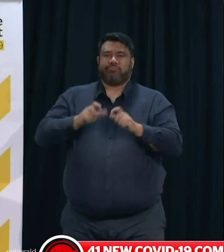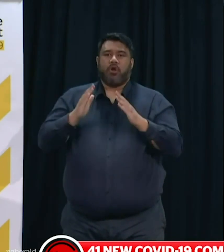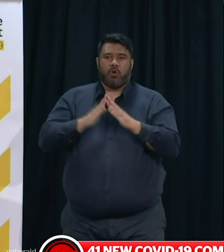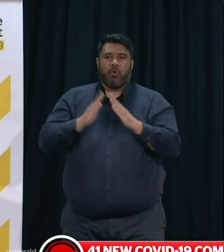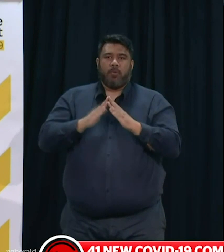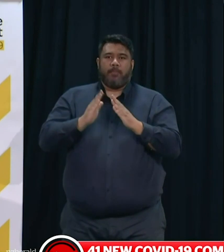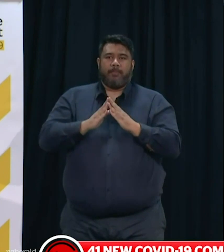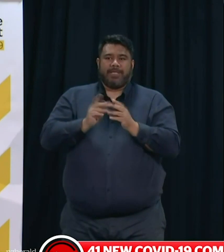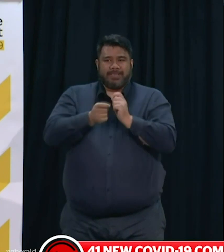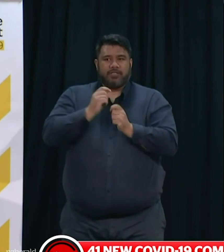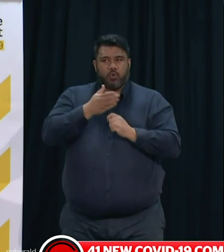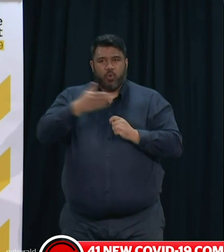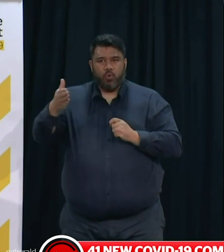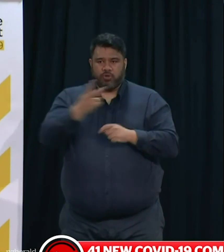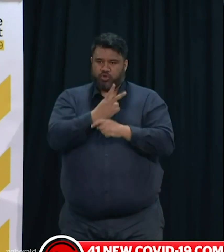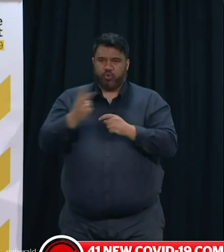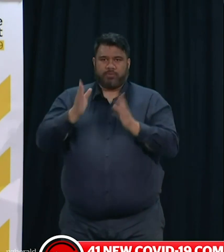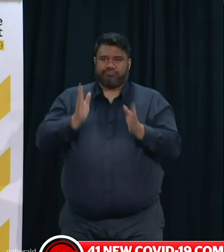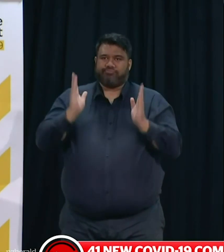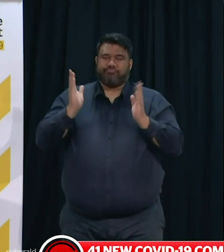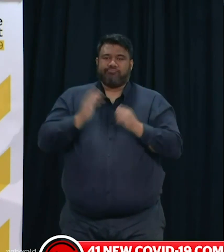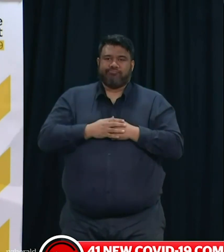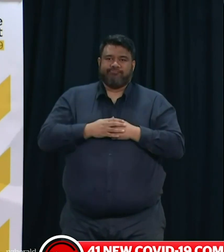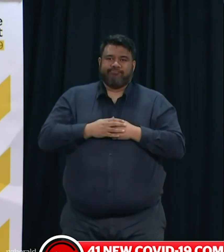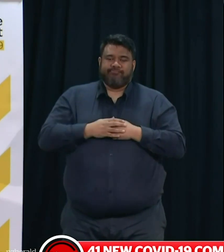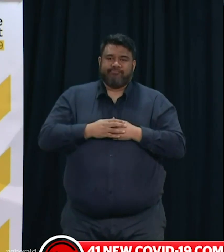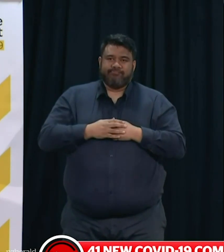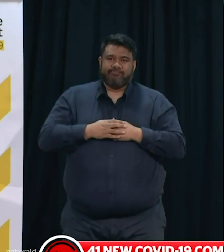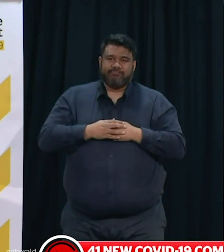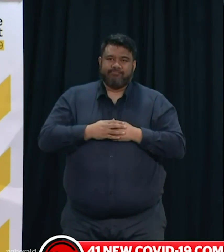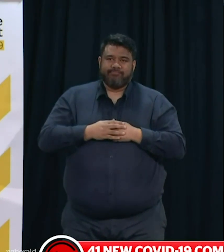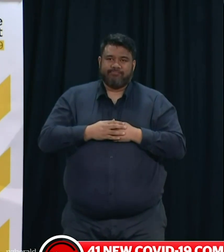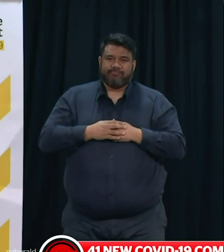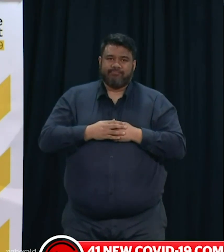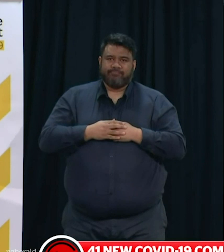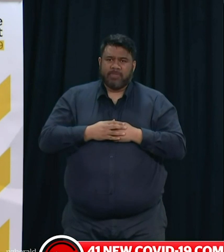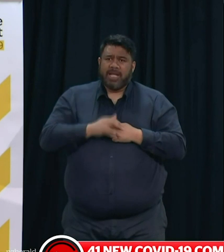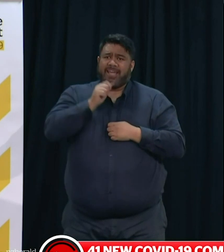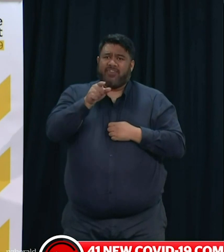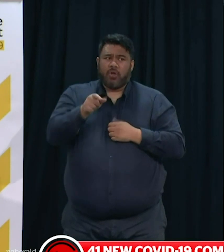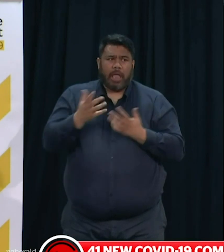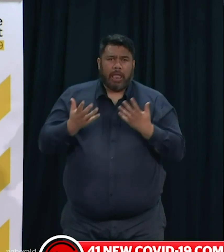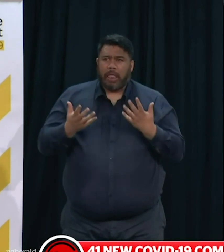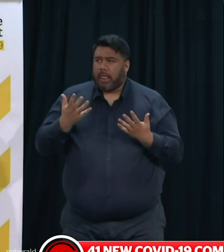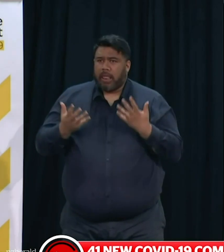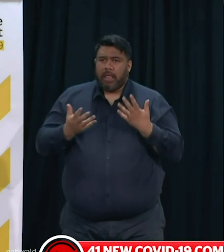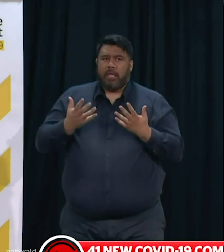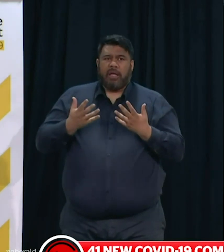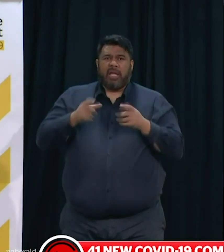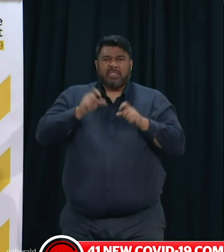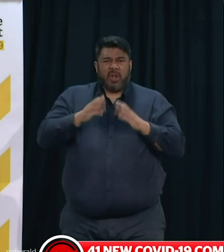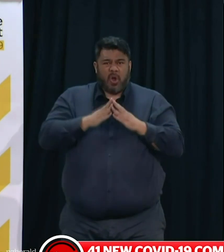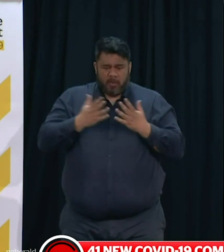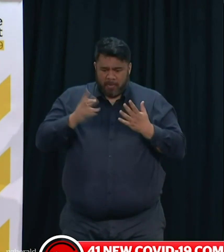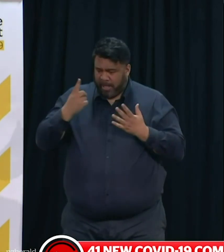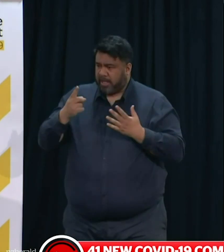This means staying home by everybody, full stop. There is support available if people need food or